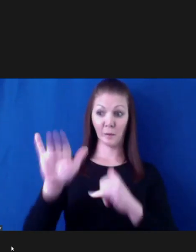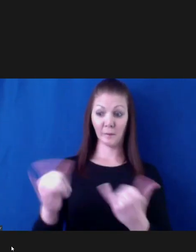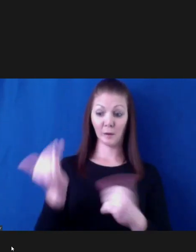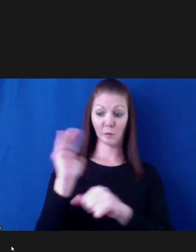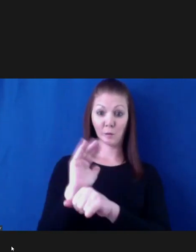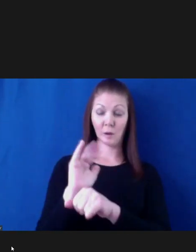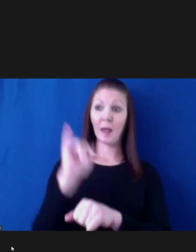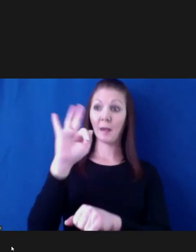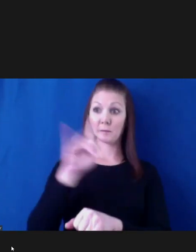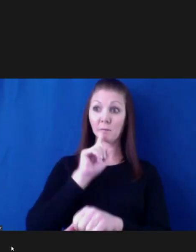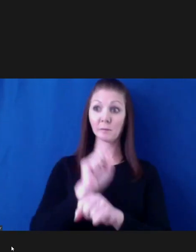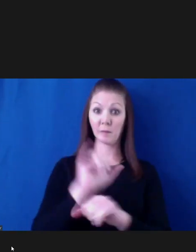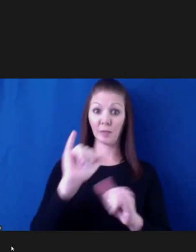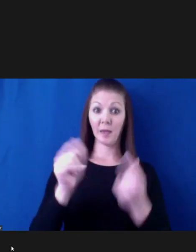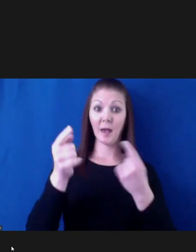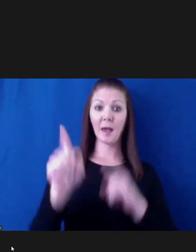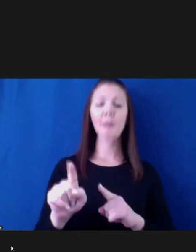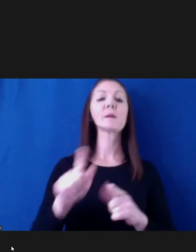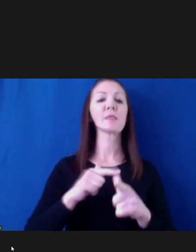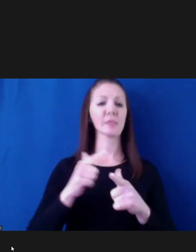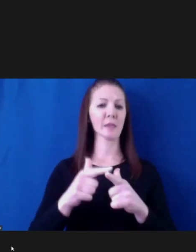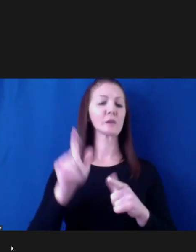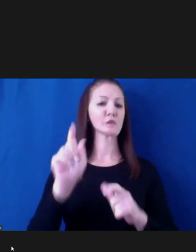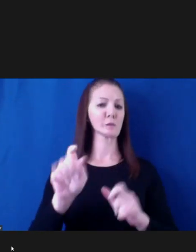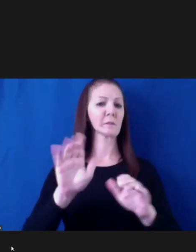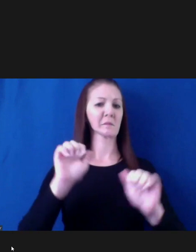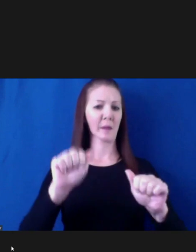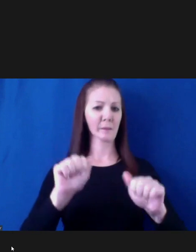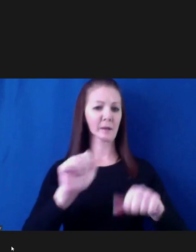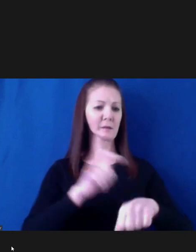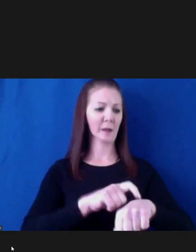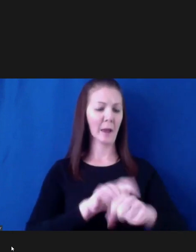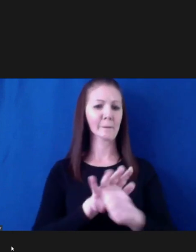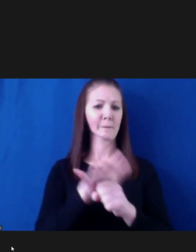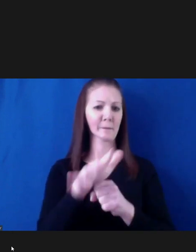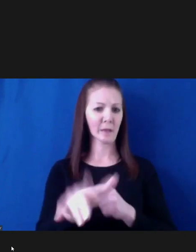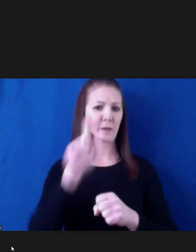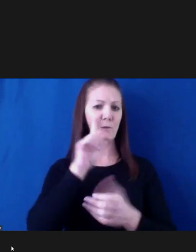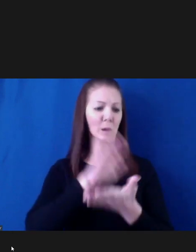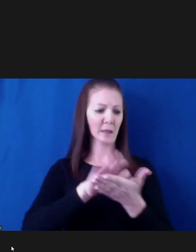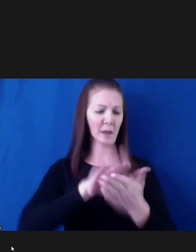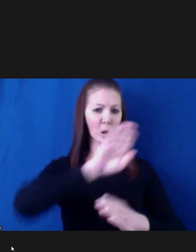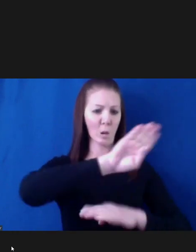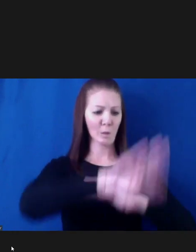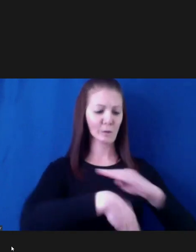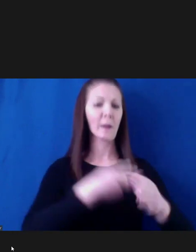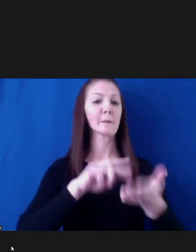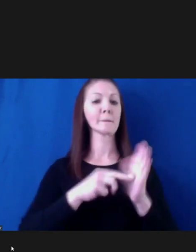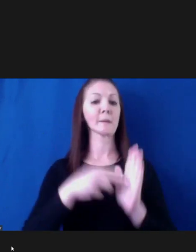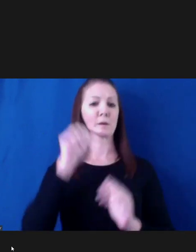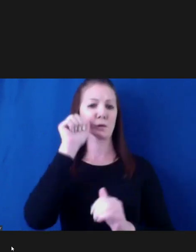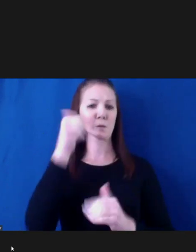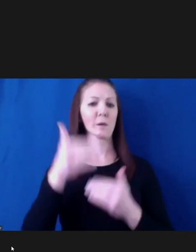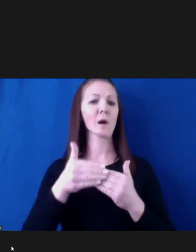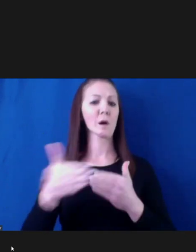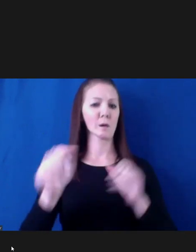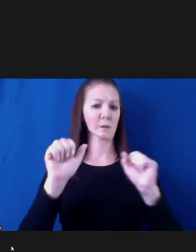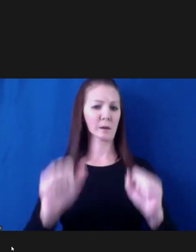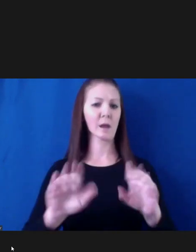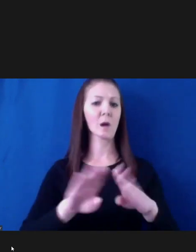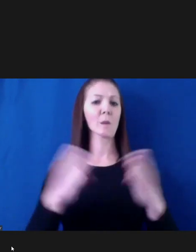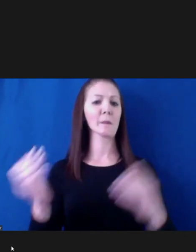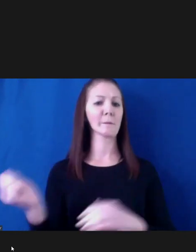for rail service, know, Metro North is running very limited service today, hourly train service. All the other